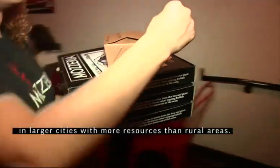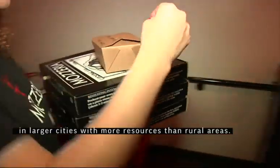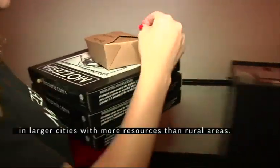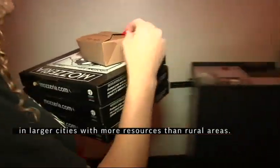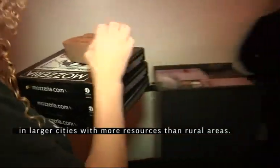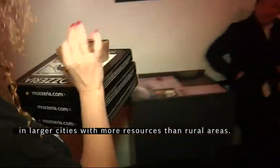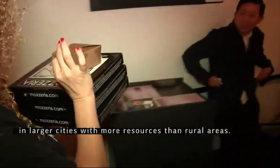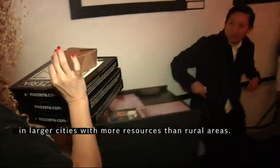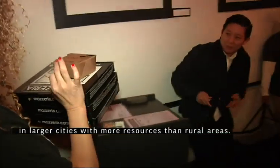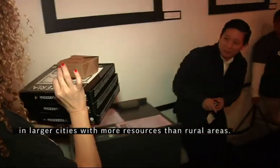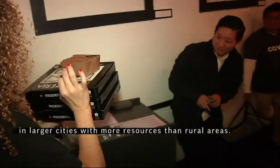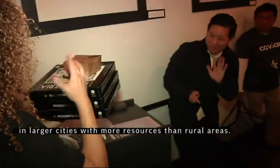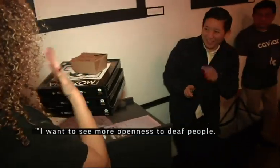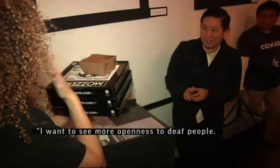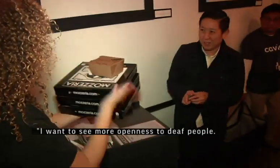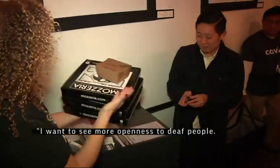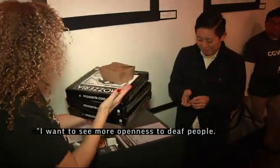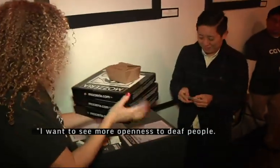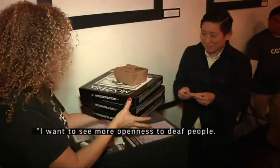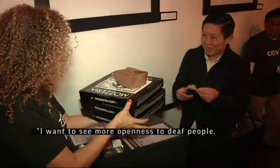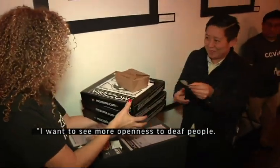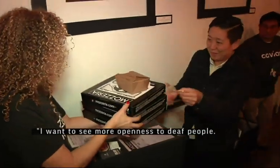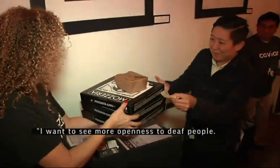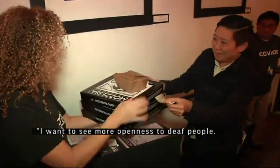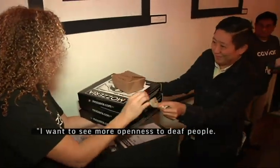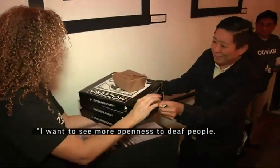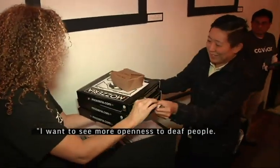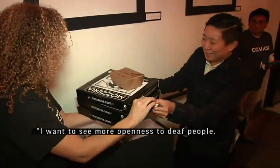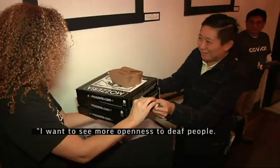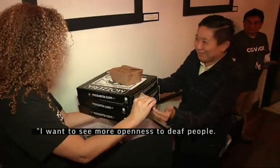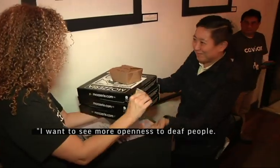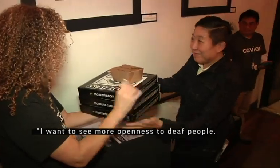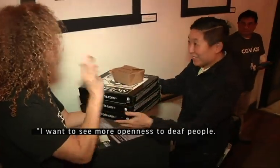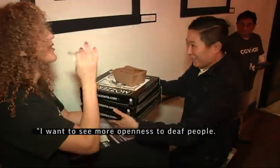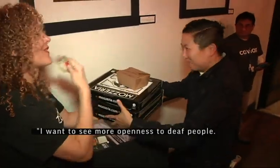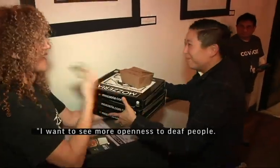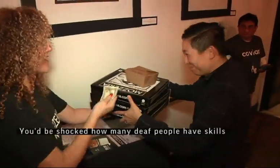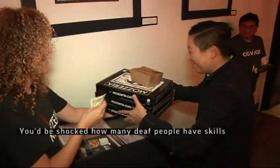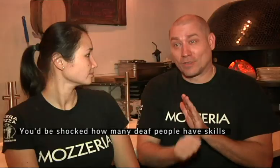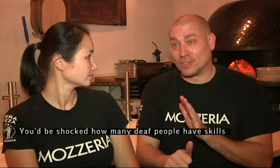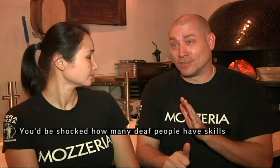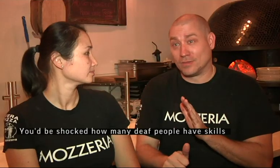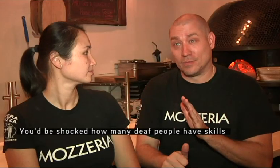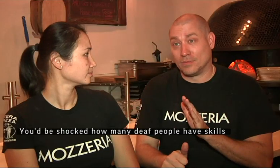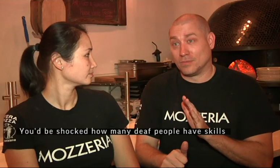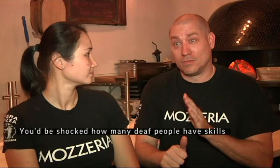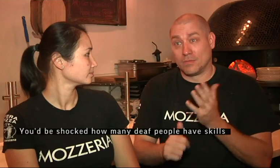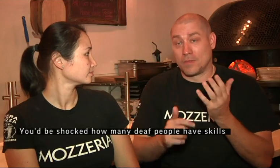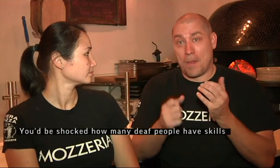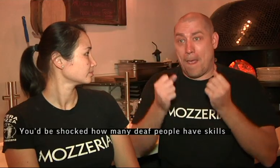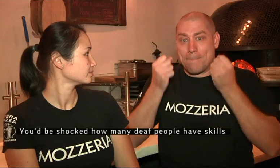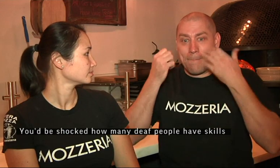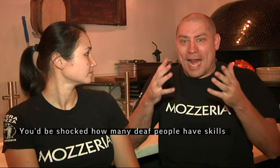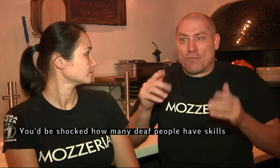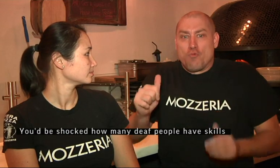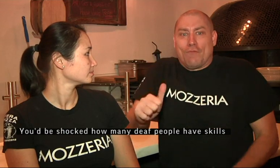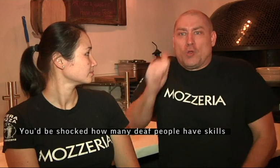rural areas. I want to see more of openness to deaf people. You'd be shocked at how many people, how many of the deaf people have skills,